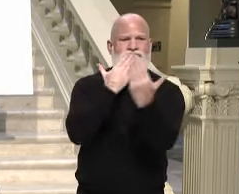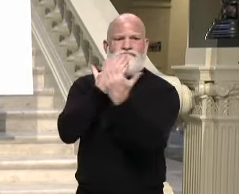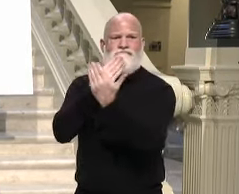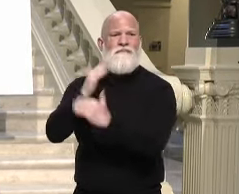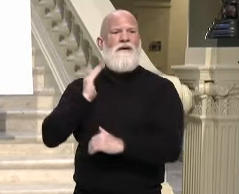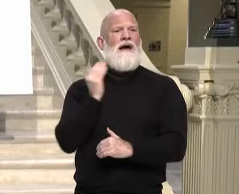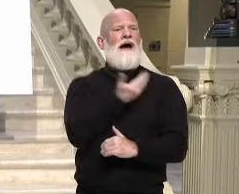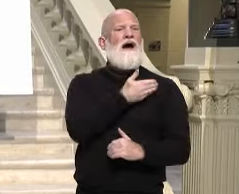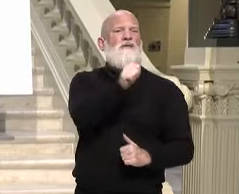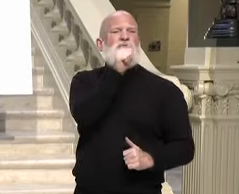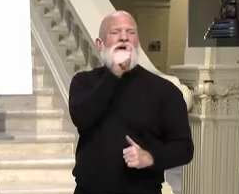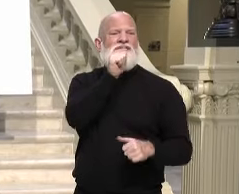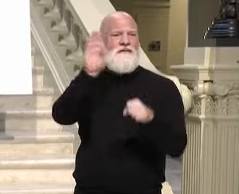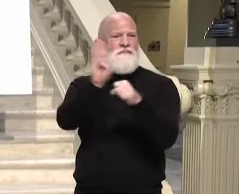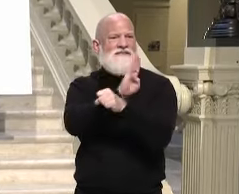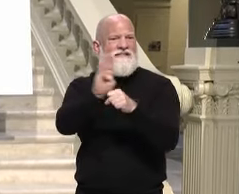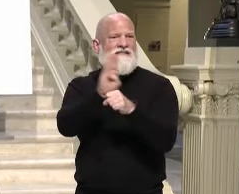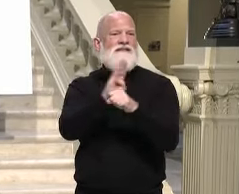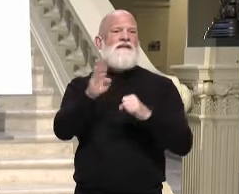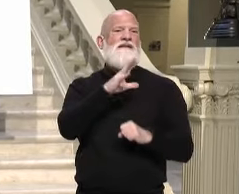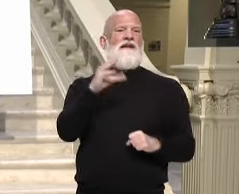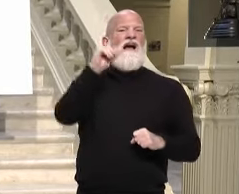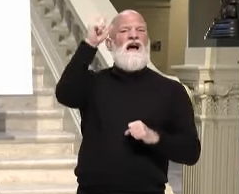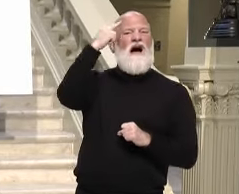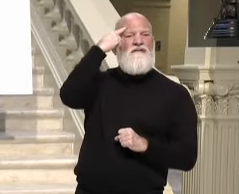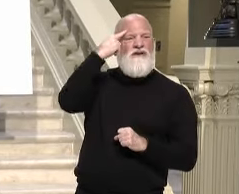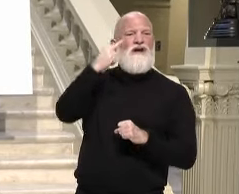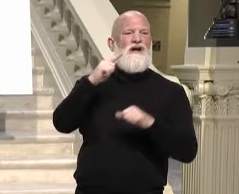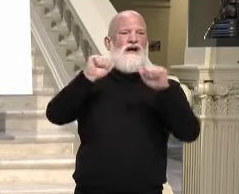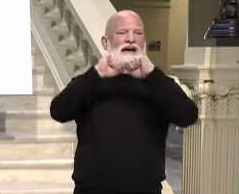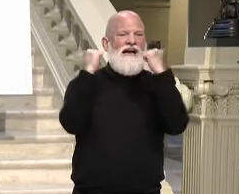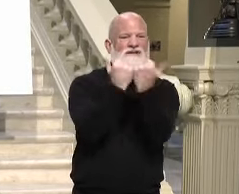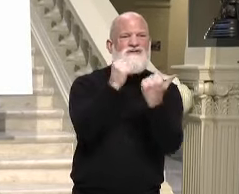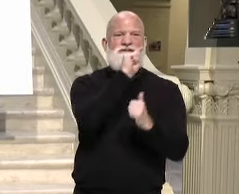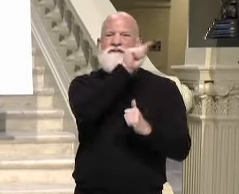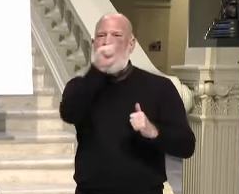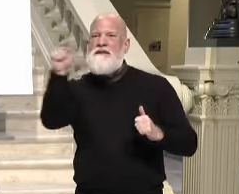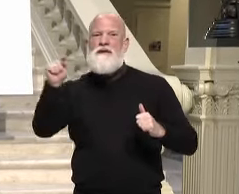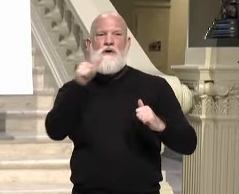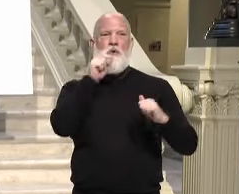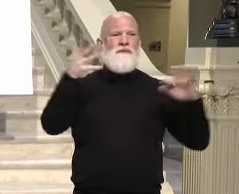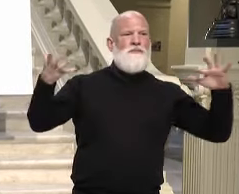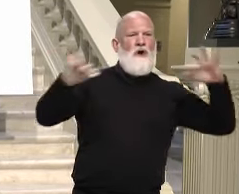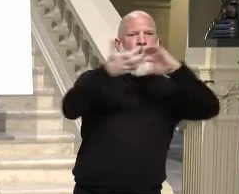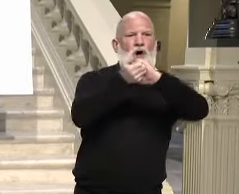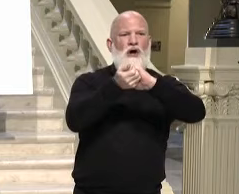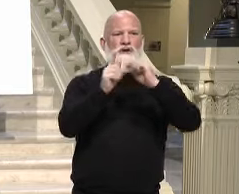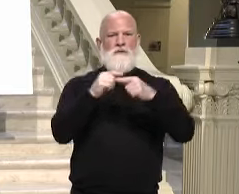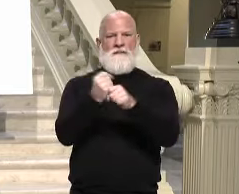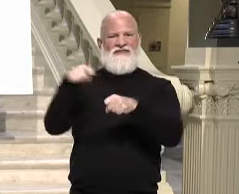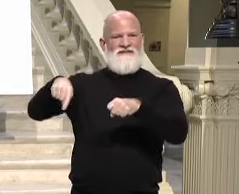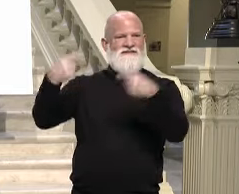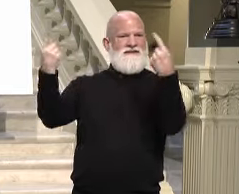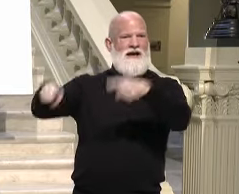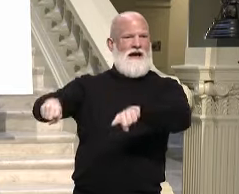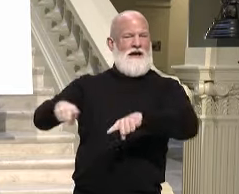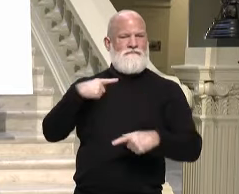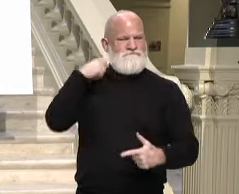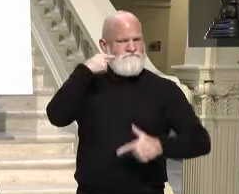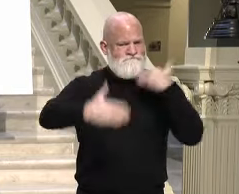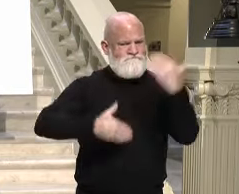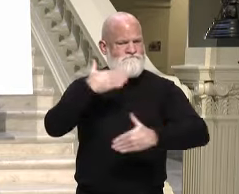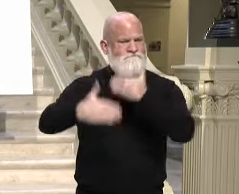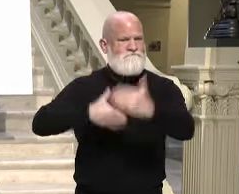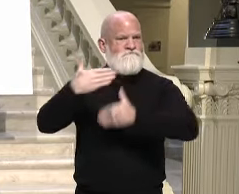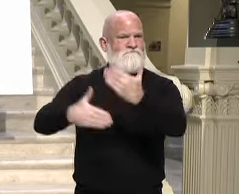health workers, we have made significant progress in protecting them from this deadly virus. As the state was